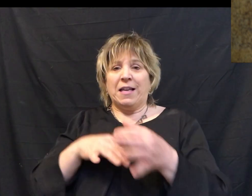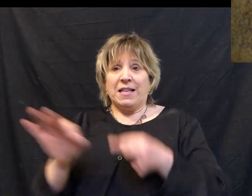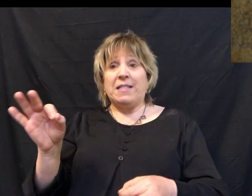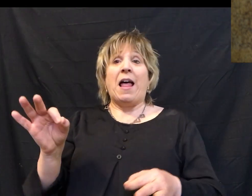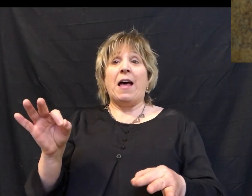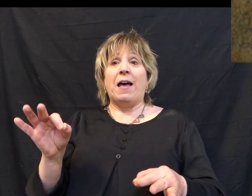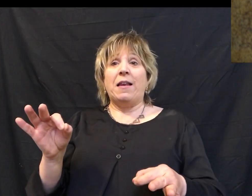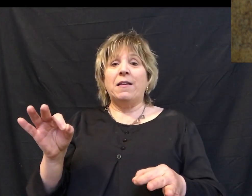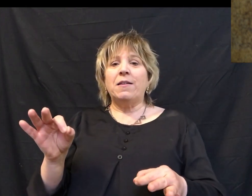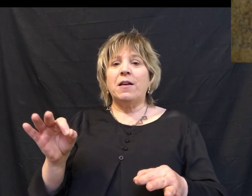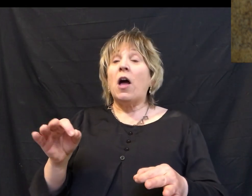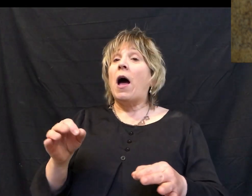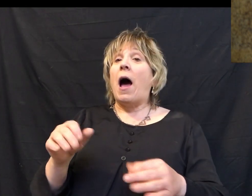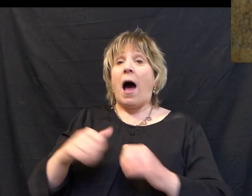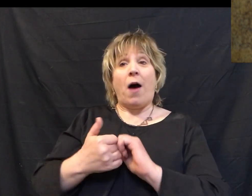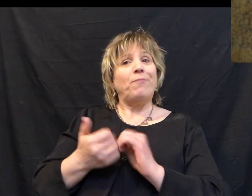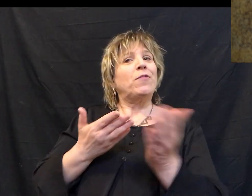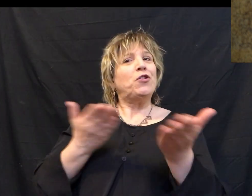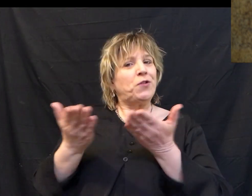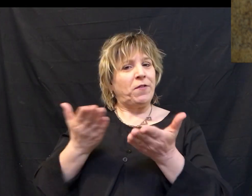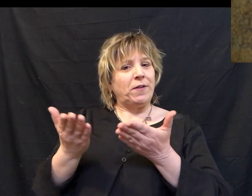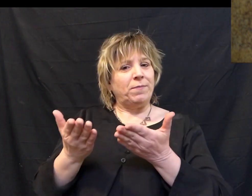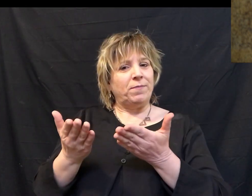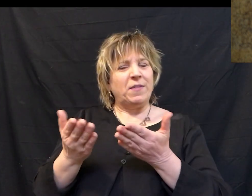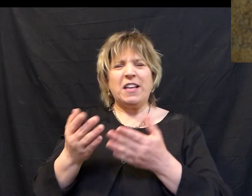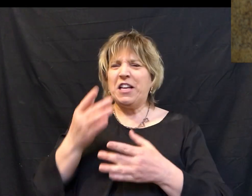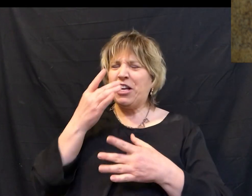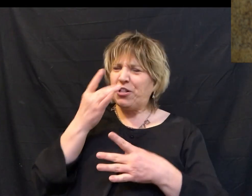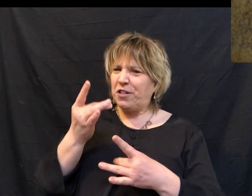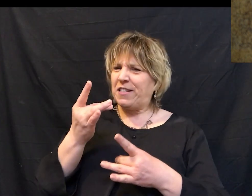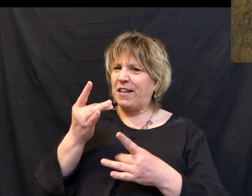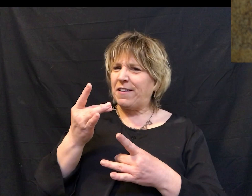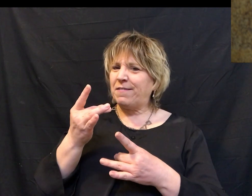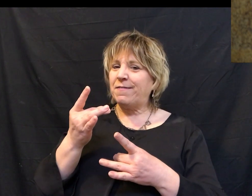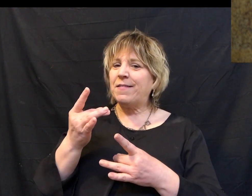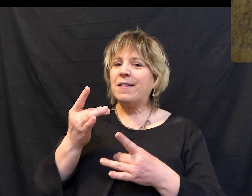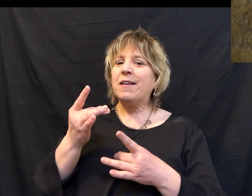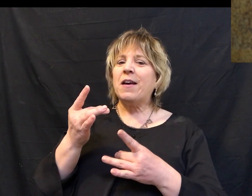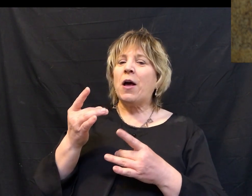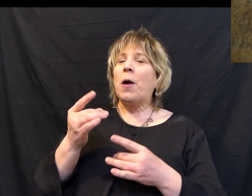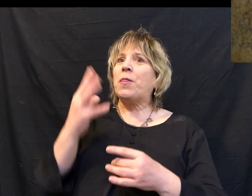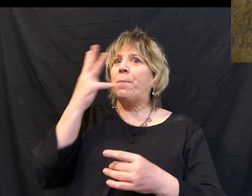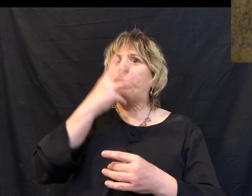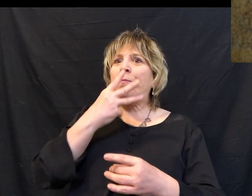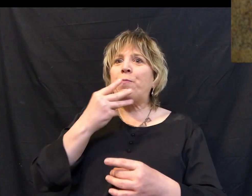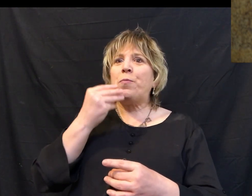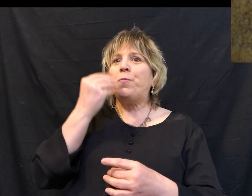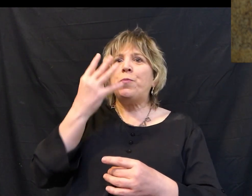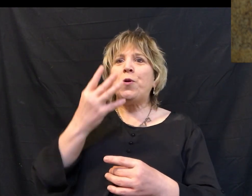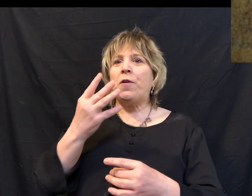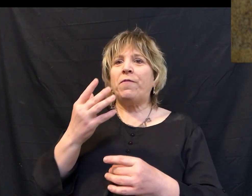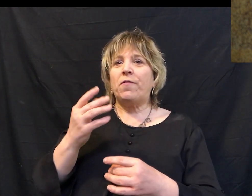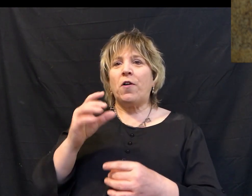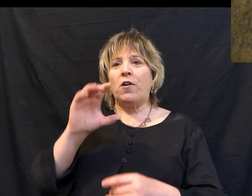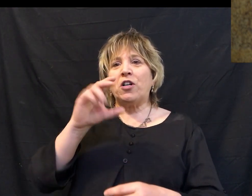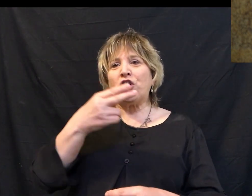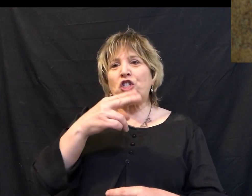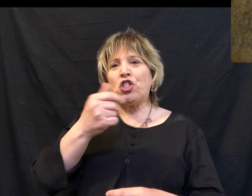was going to be through serving. It's interesting, but inside this beautiful little chapel,